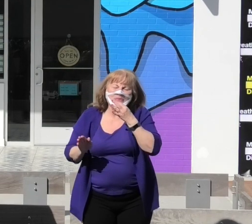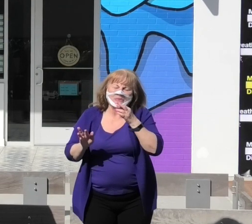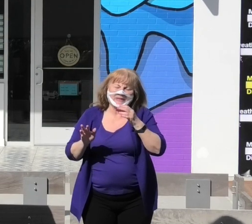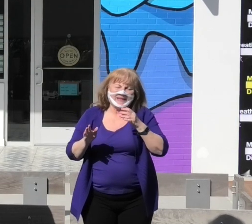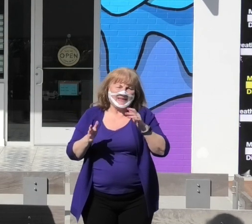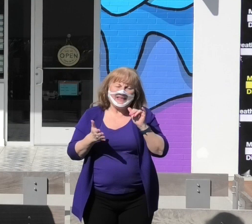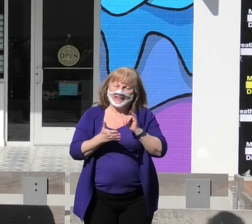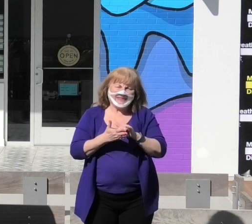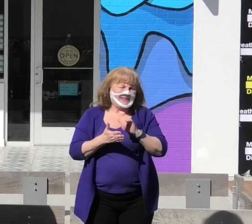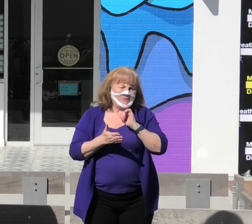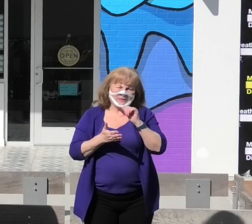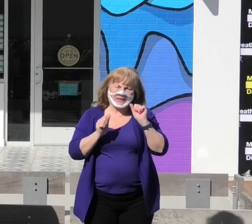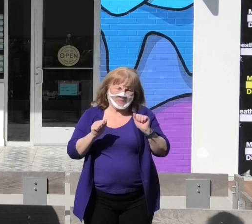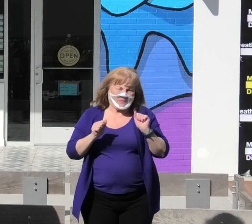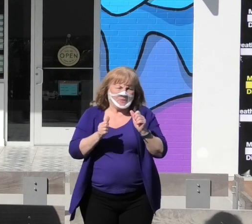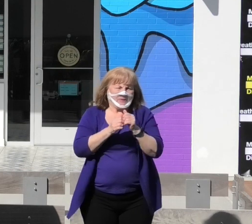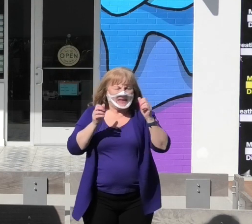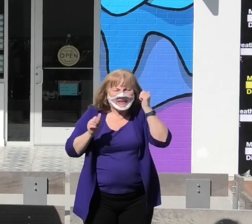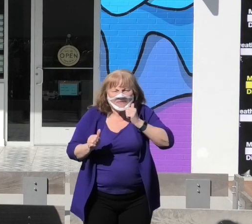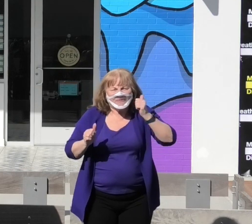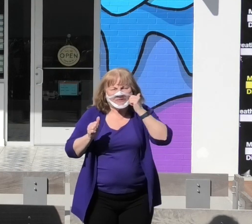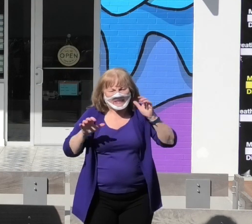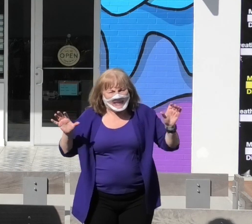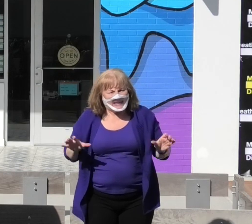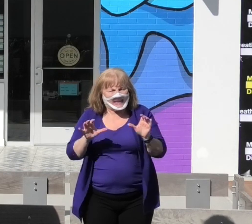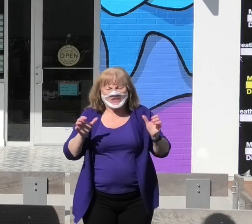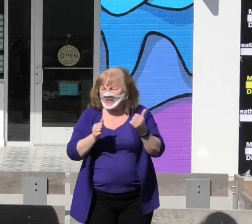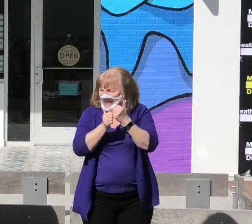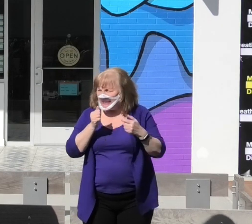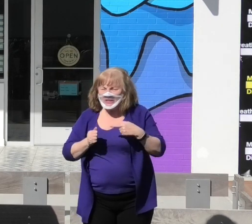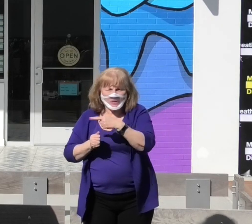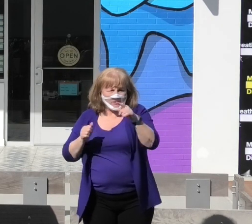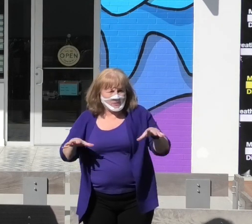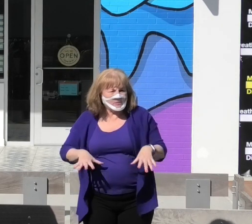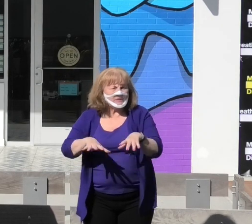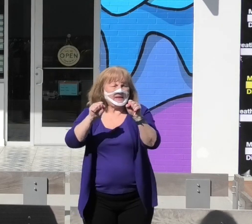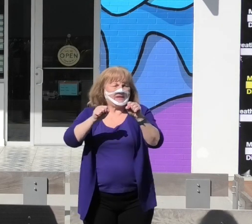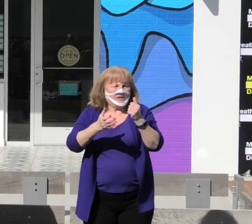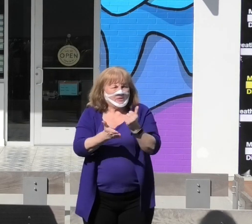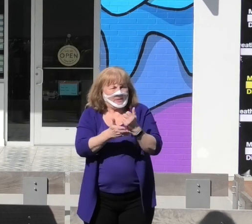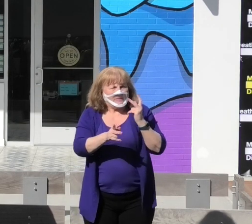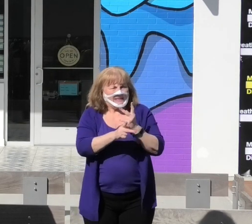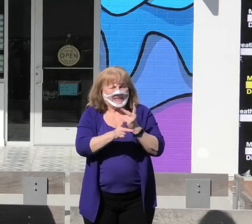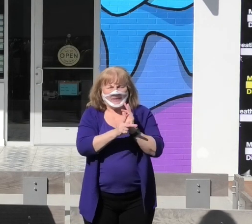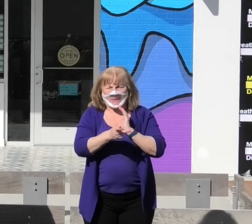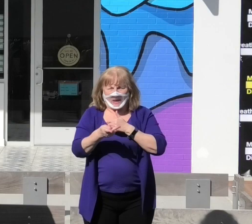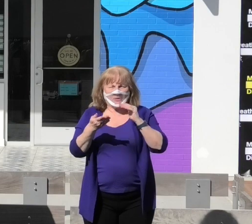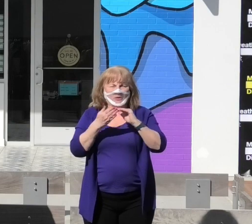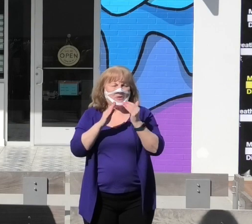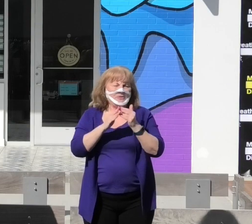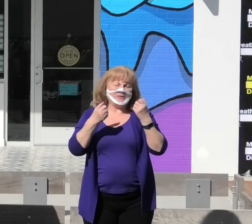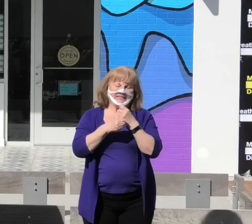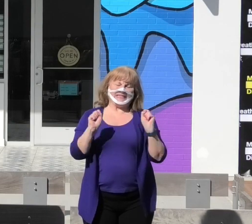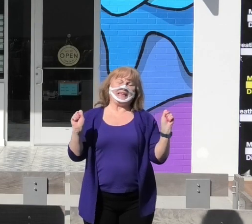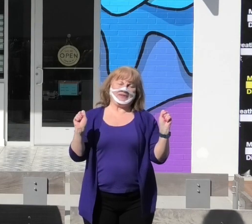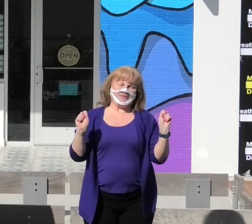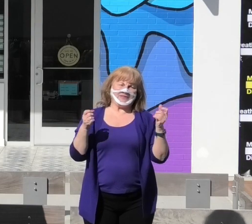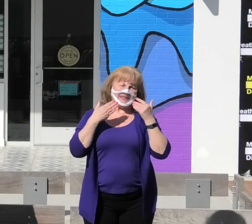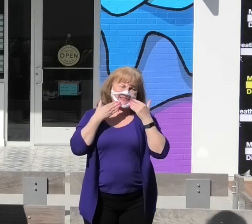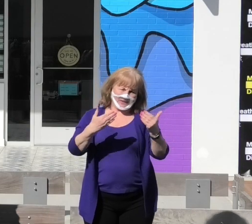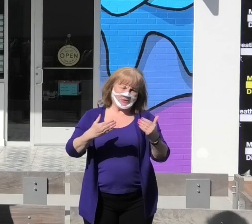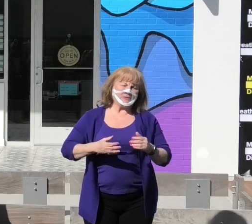without everyday actions that each of you take to help keep our community safe. Thank you.